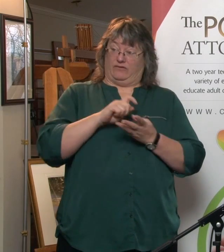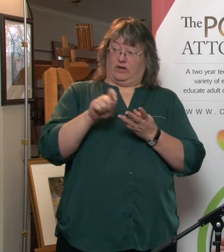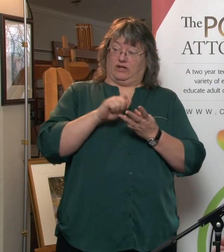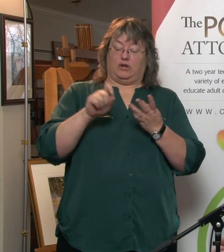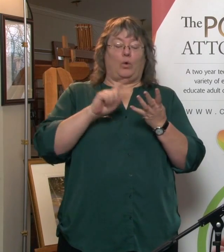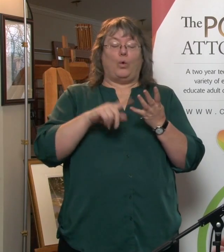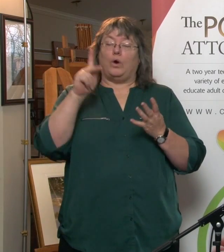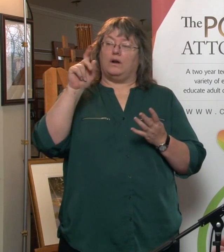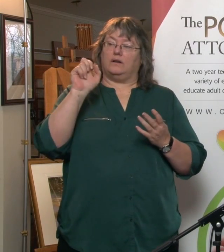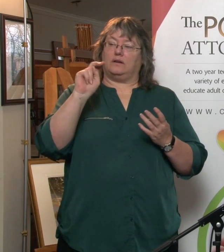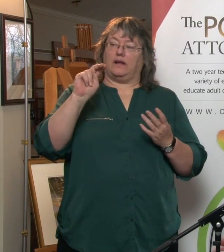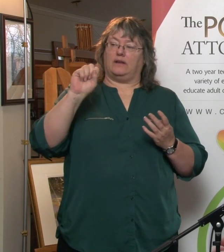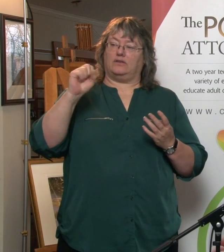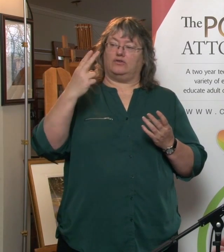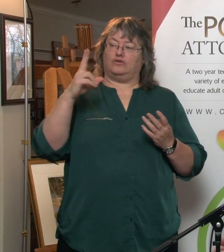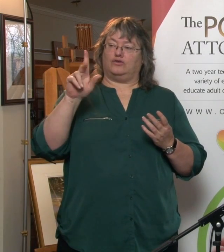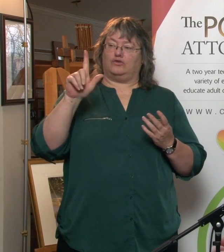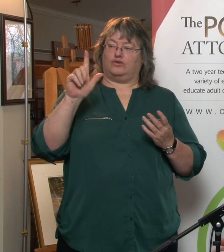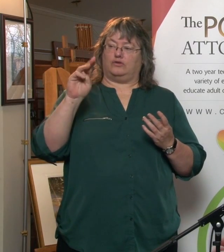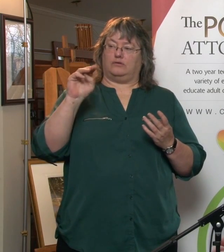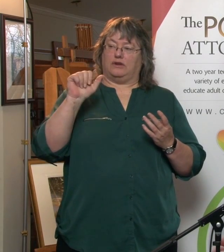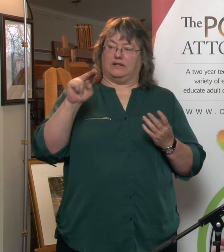Shulman. You could look at his articles as well.